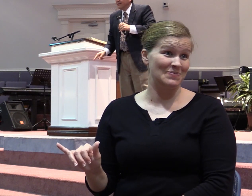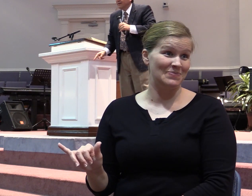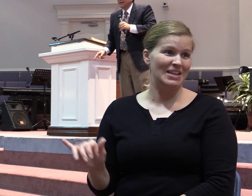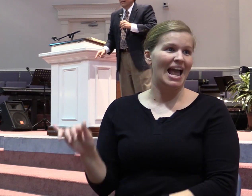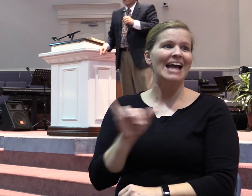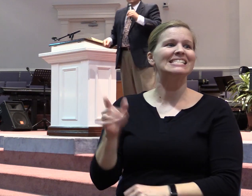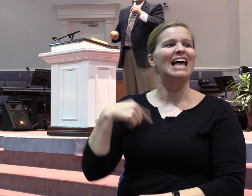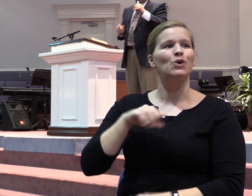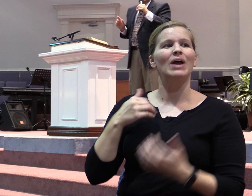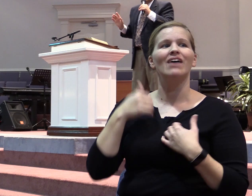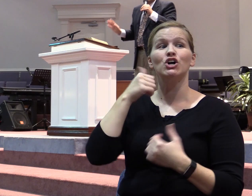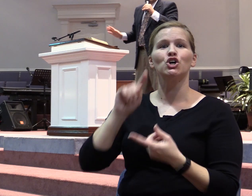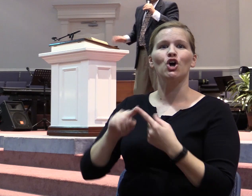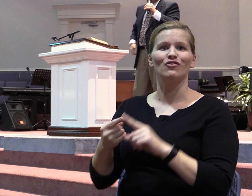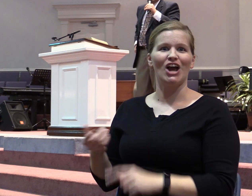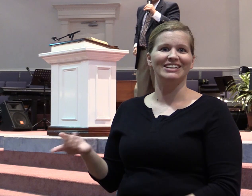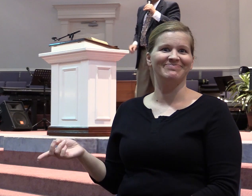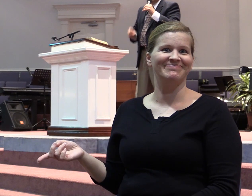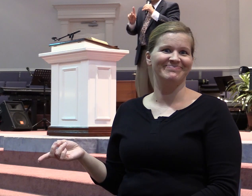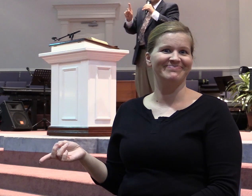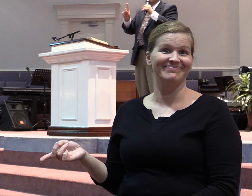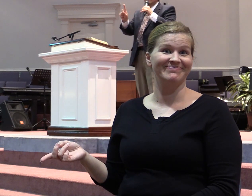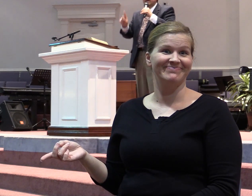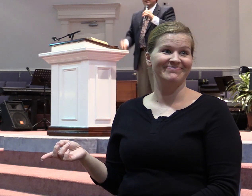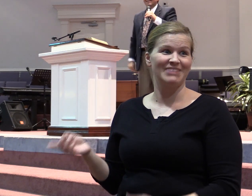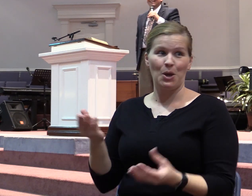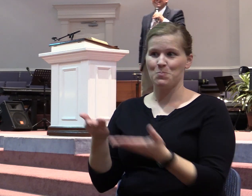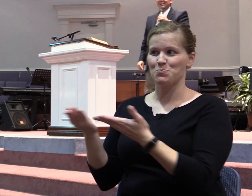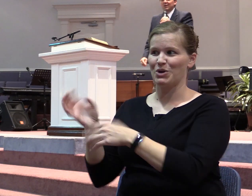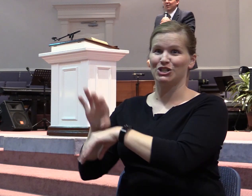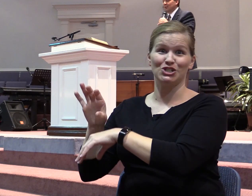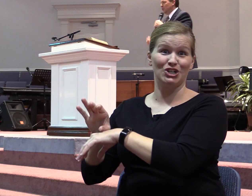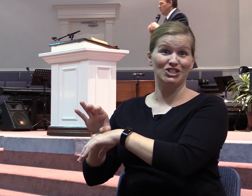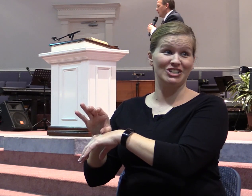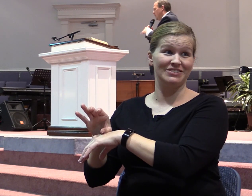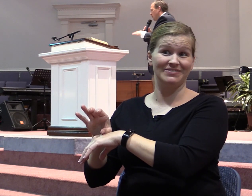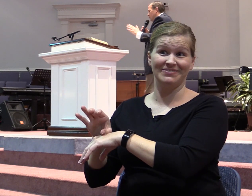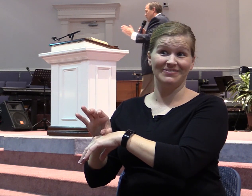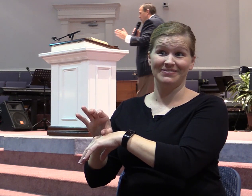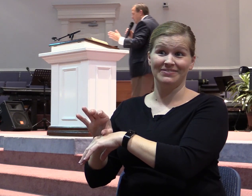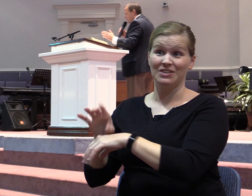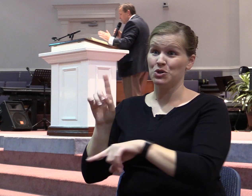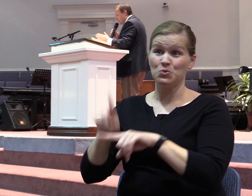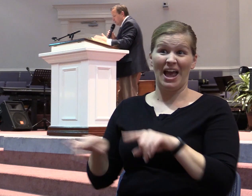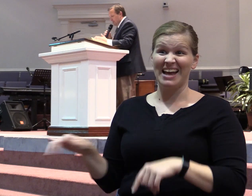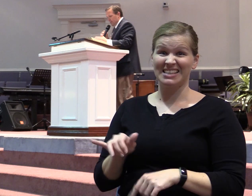And so here's what James is saying. You can't do that. You are an adulterer and adulterers if you're doing that.